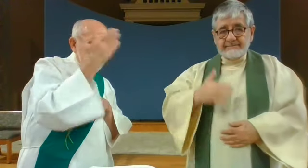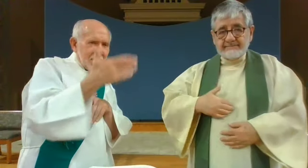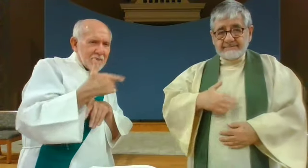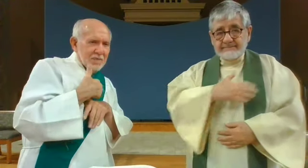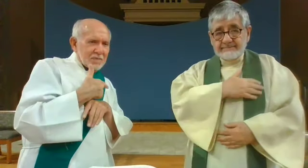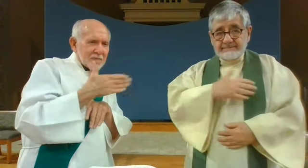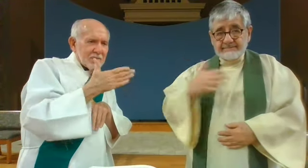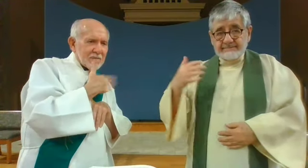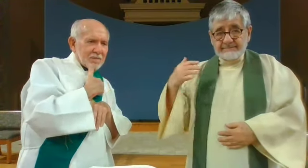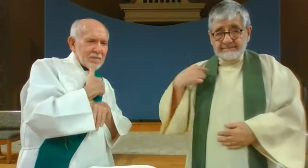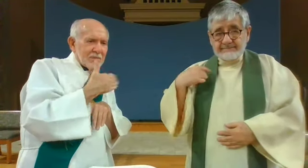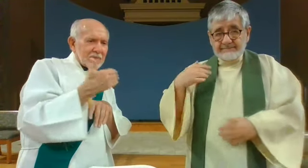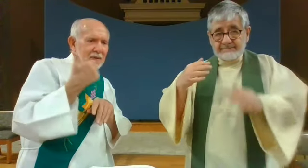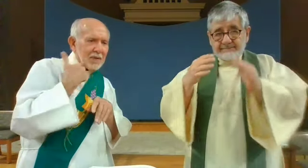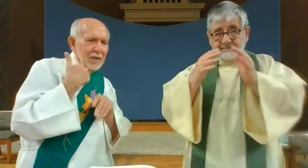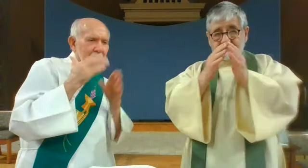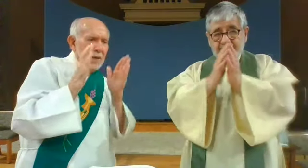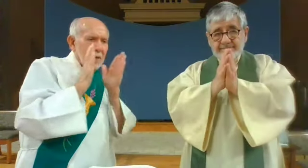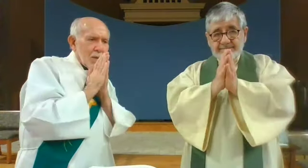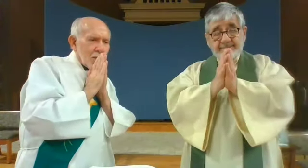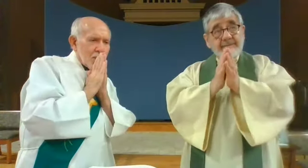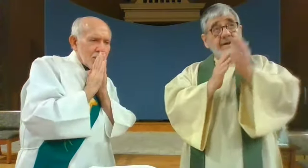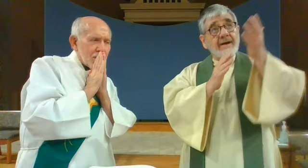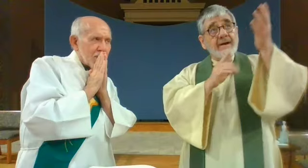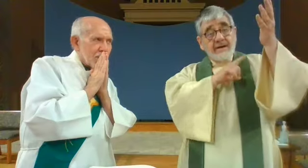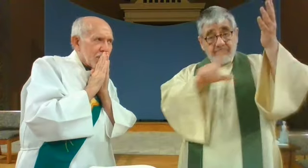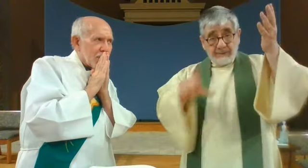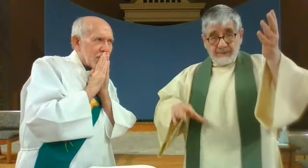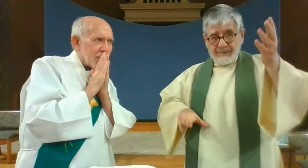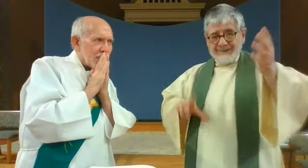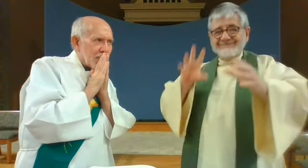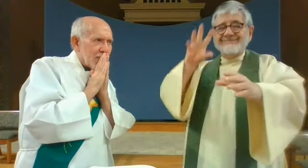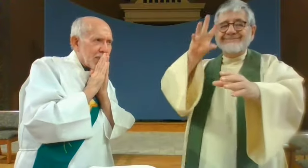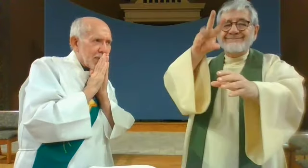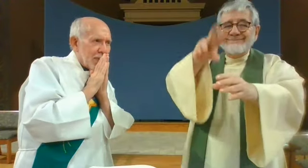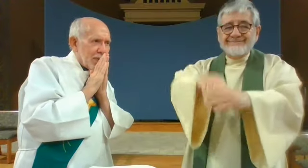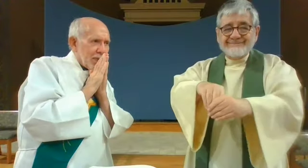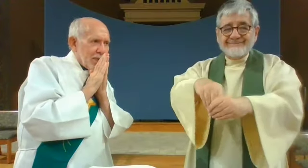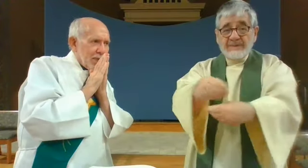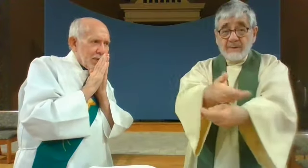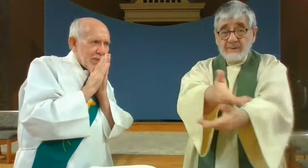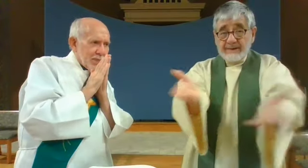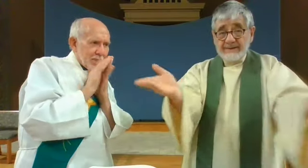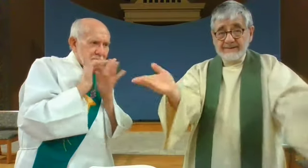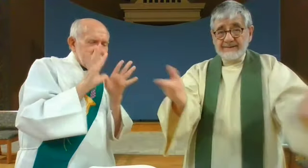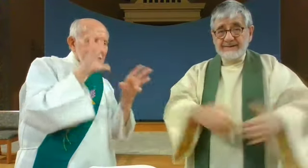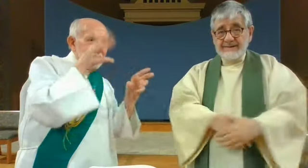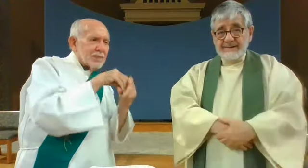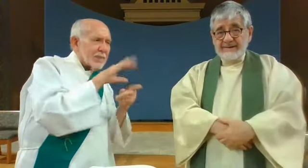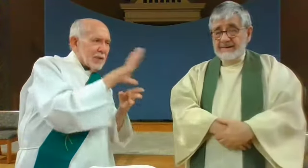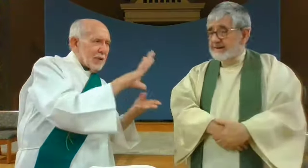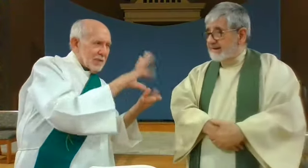the Son and the Holy Spirit amen the Lord be with you and with your spirit